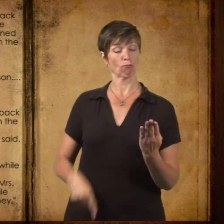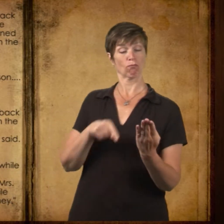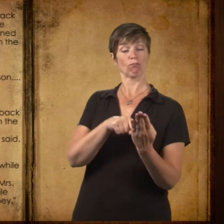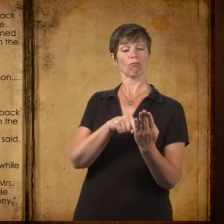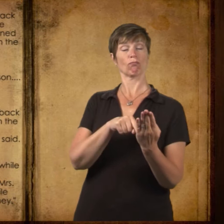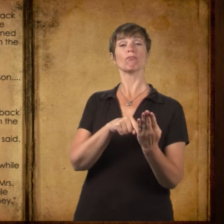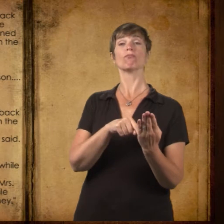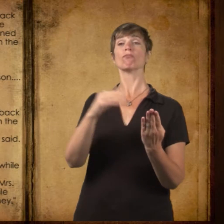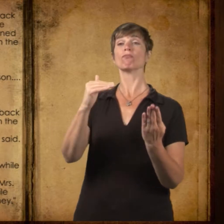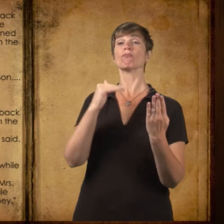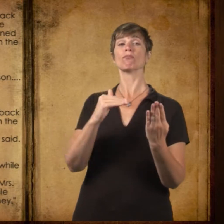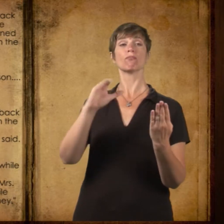Clark!